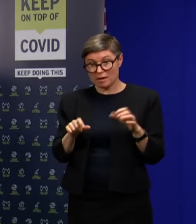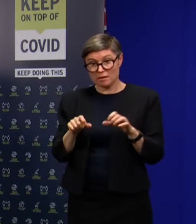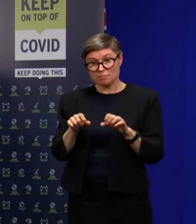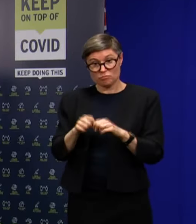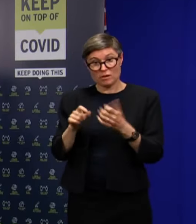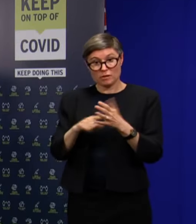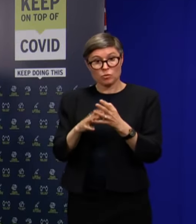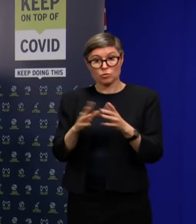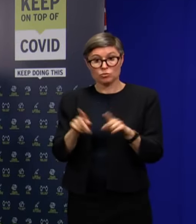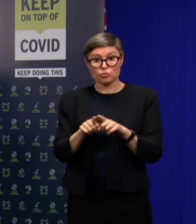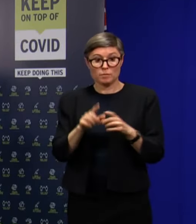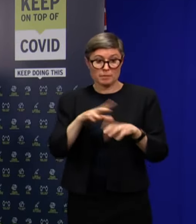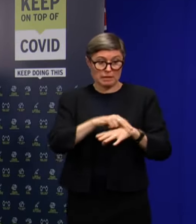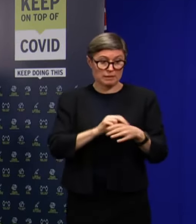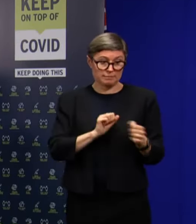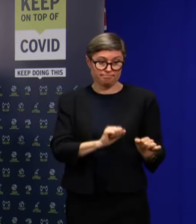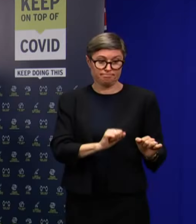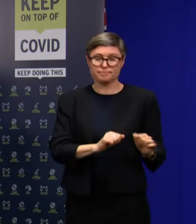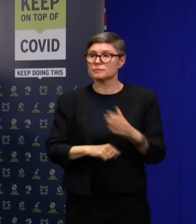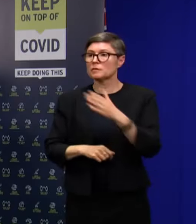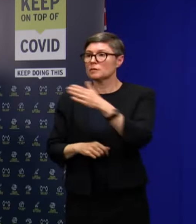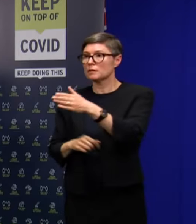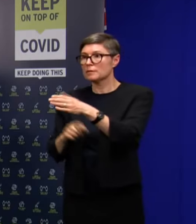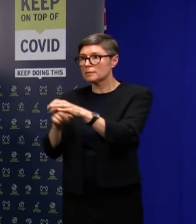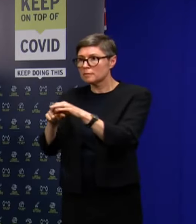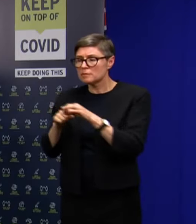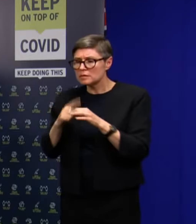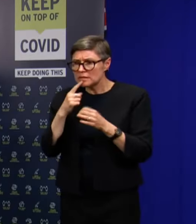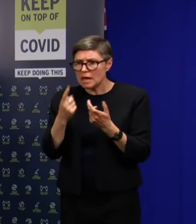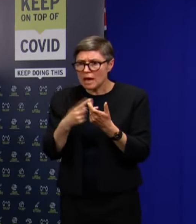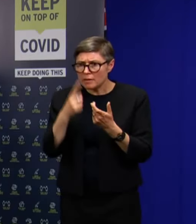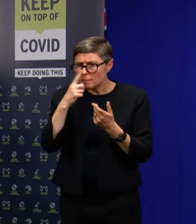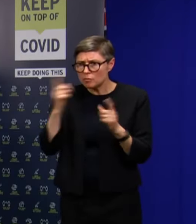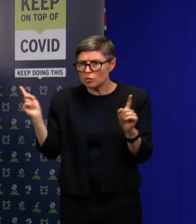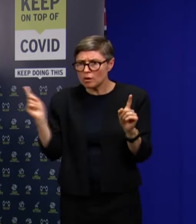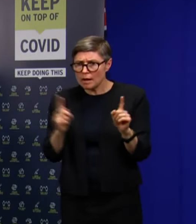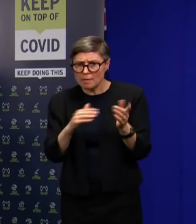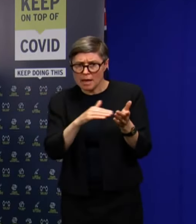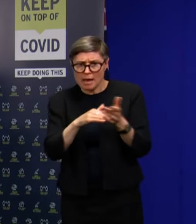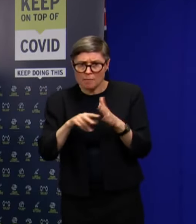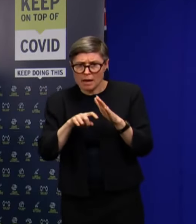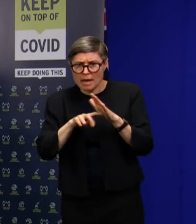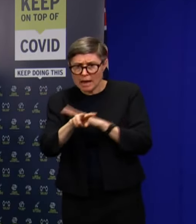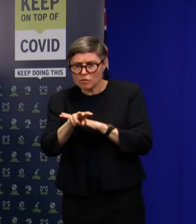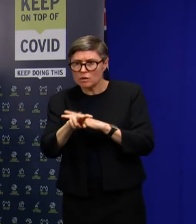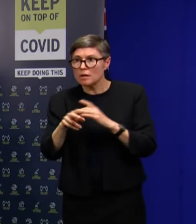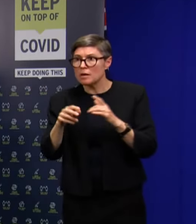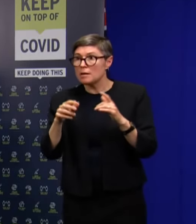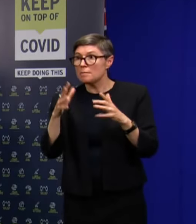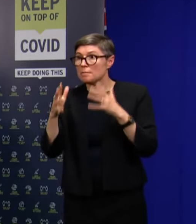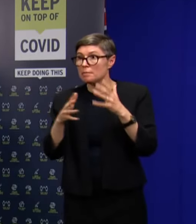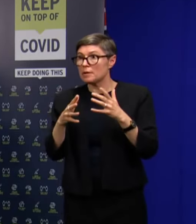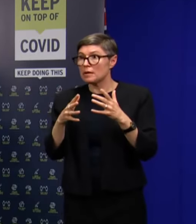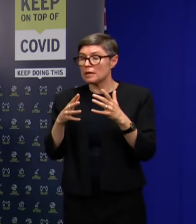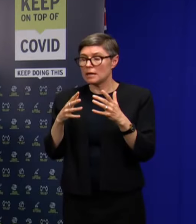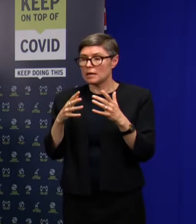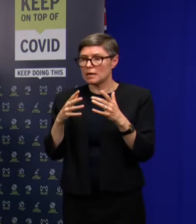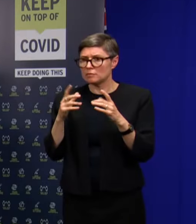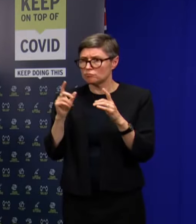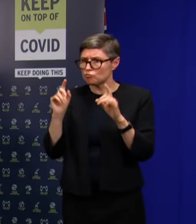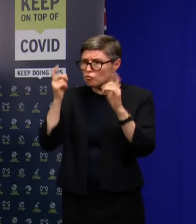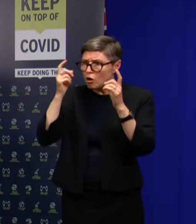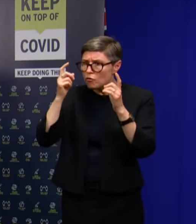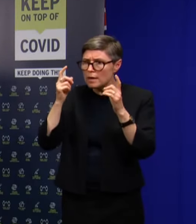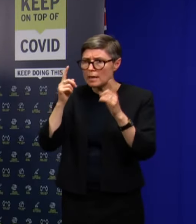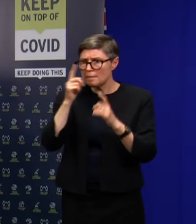the police to work through. And the fact that there were other people involved in this, does this make you concerned that it could indicate there's a growing movement of people in